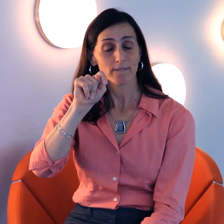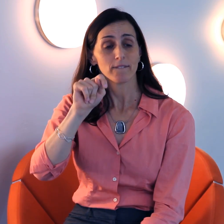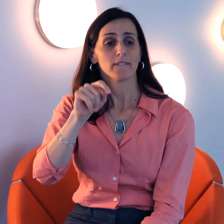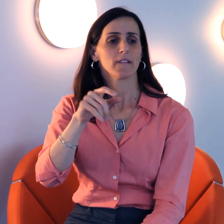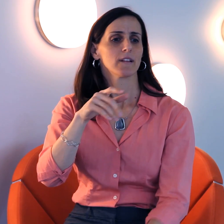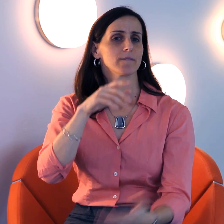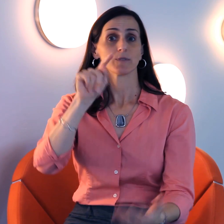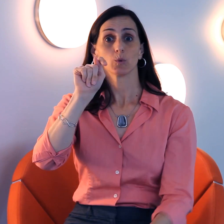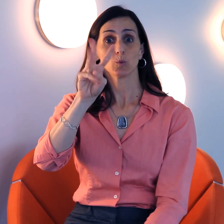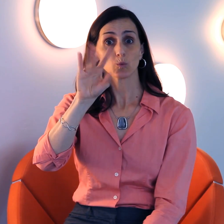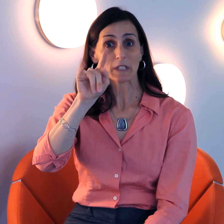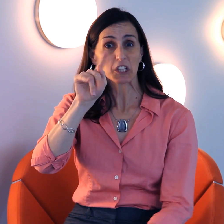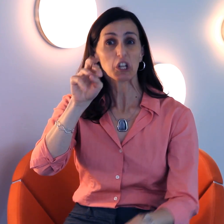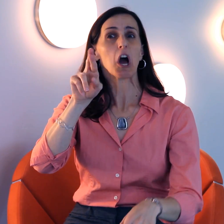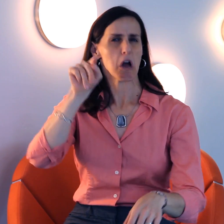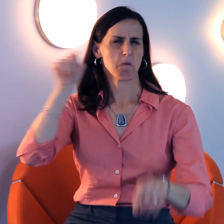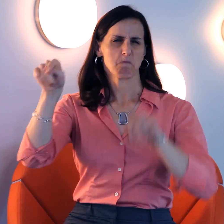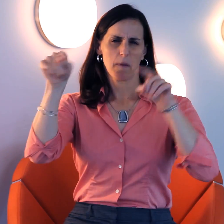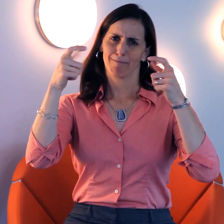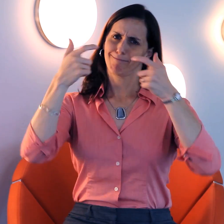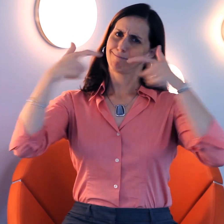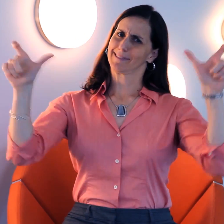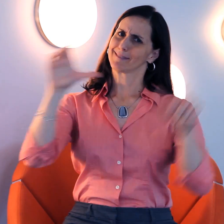and they usually are the ones that make that final decision.